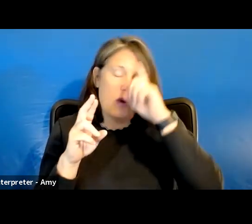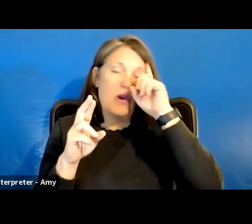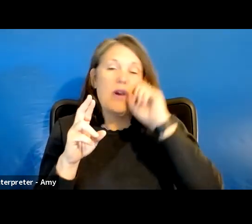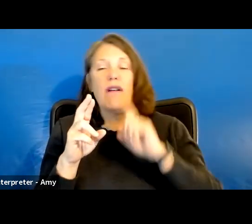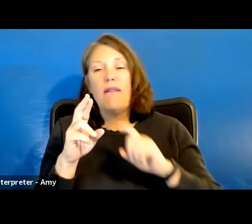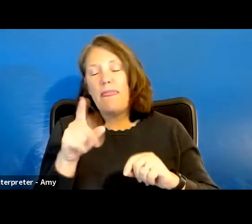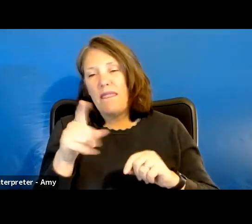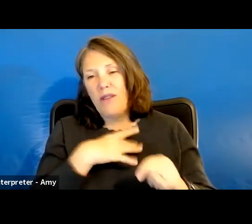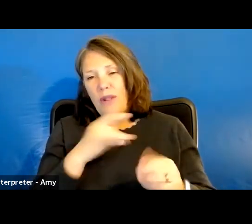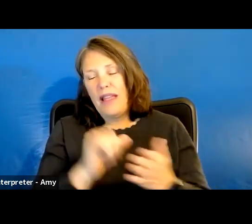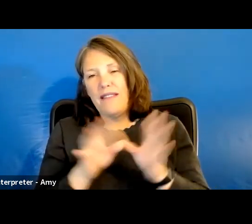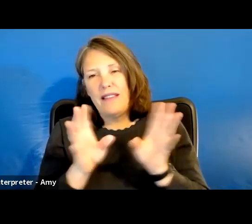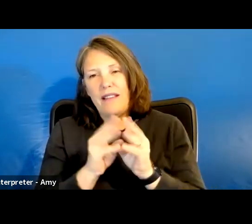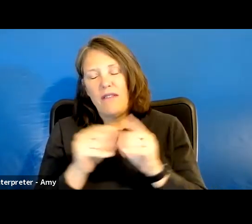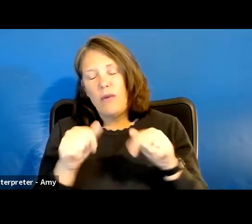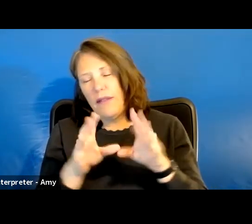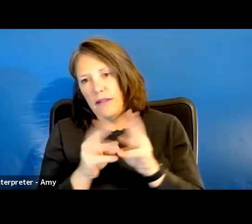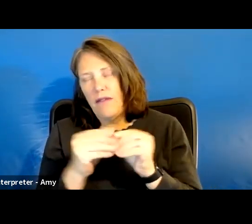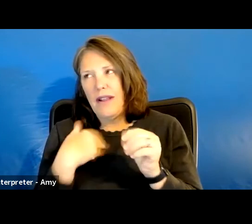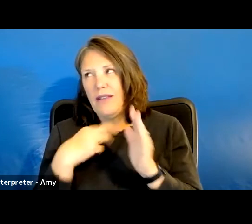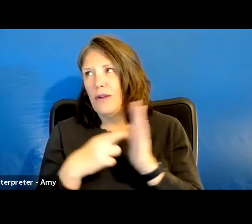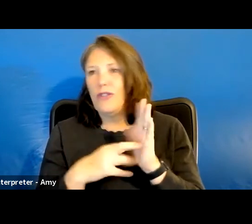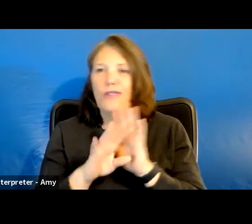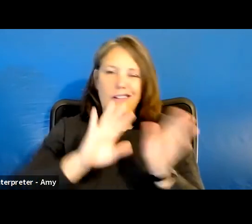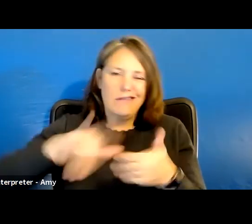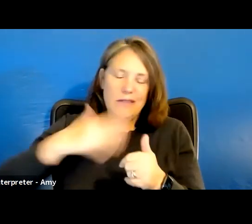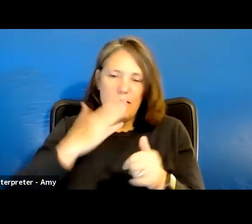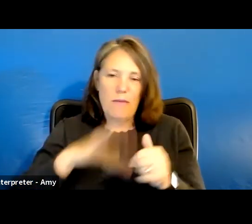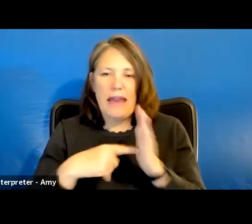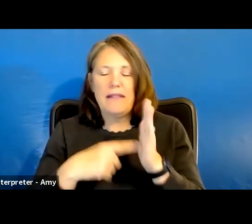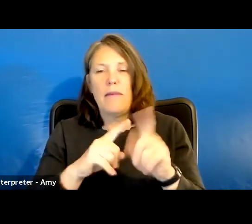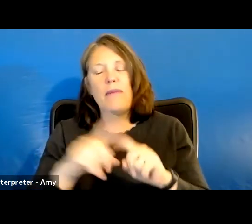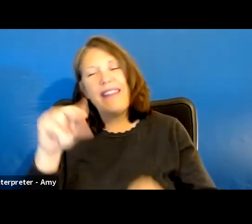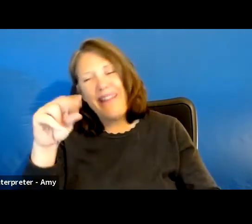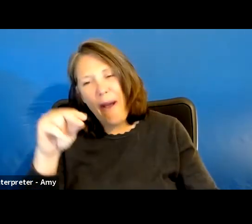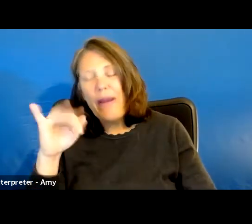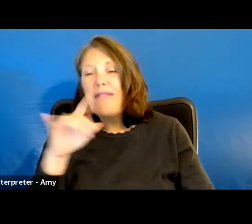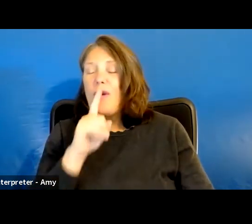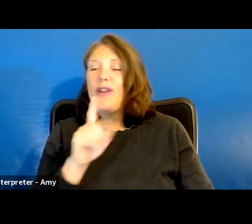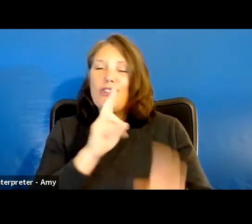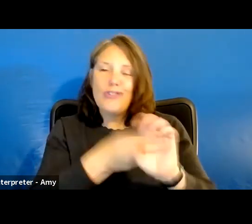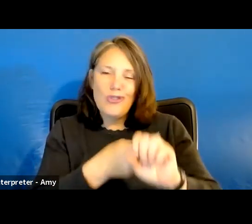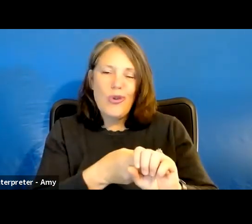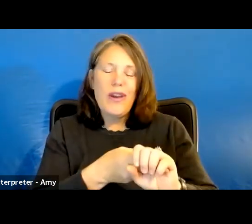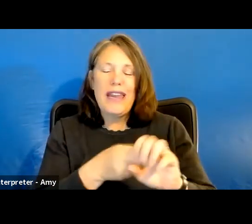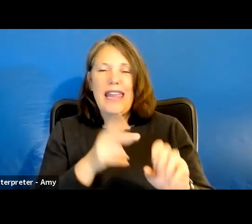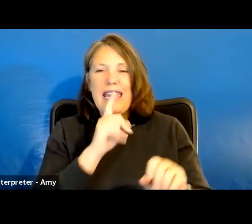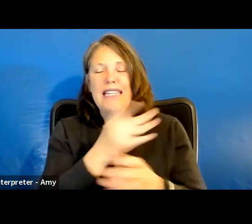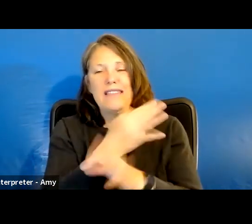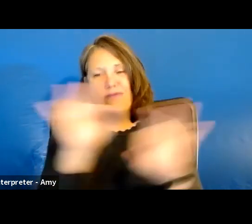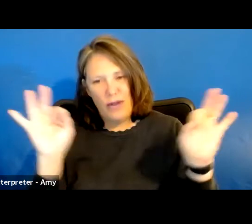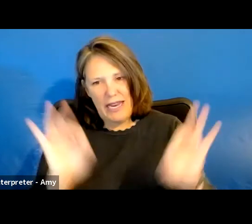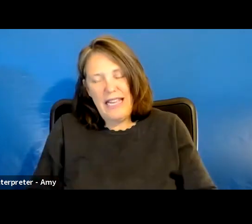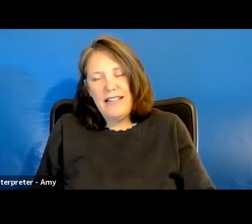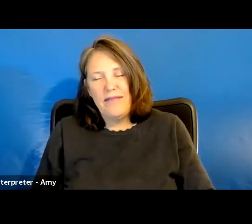just like this conference, well, this conference has registration. That's a bad example. So, but no, if you're just joining a Zoom meeting, it's completely free.